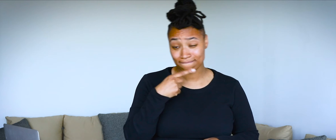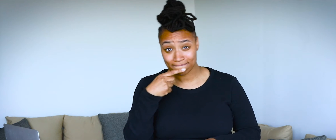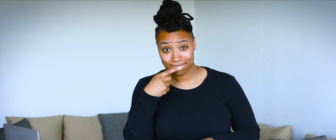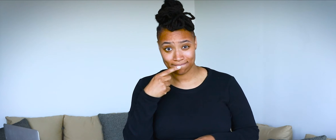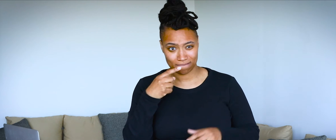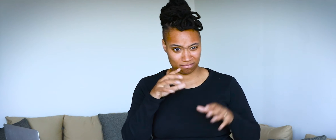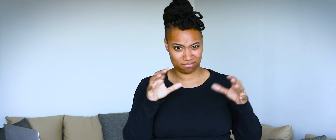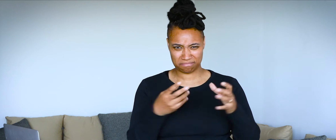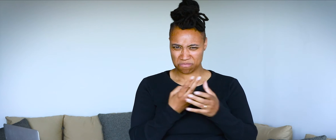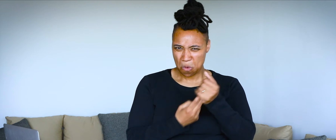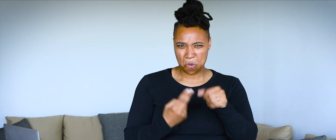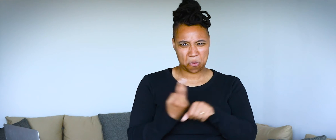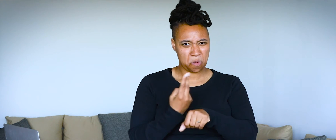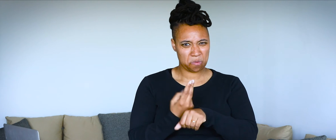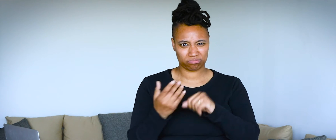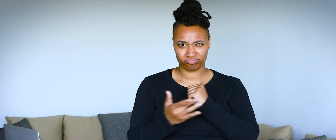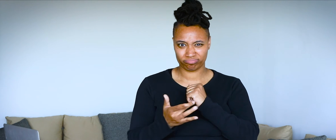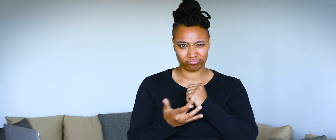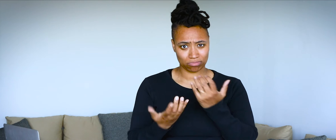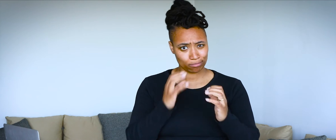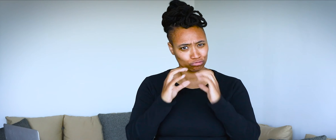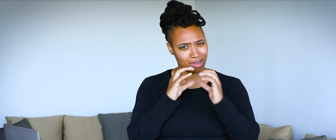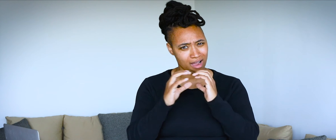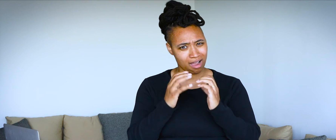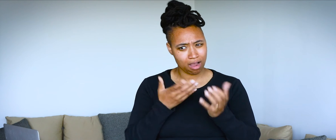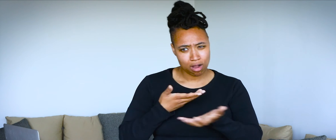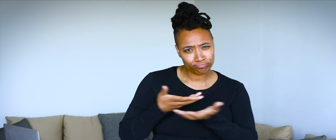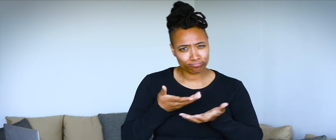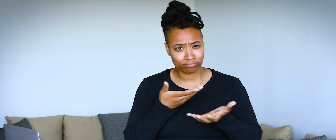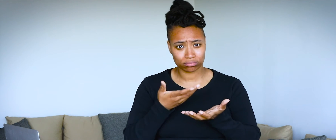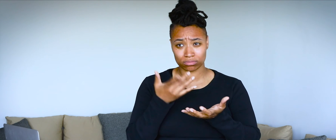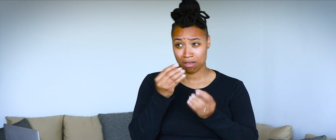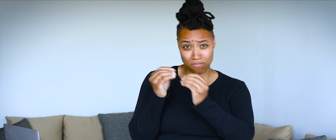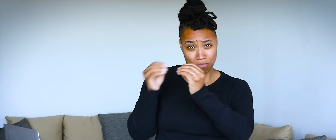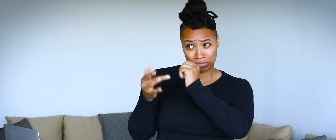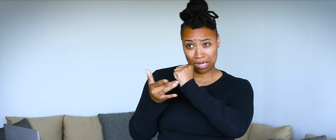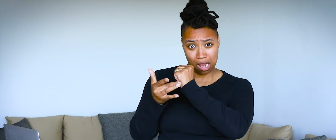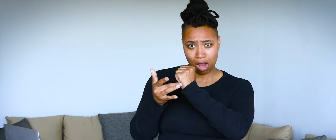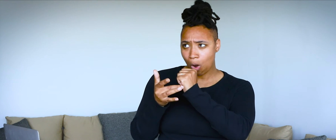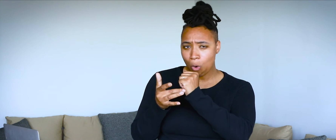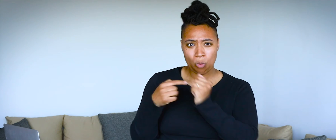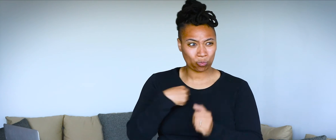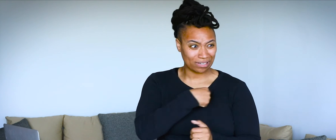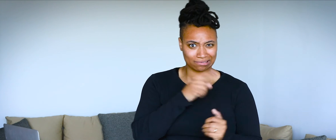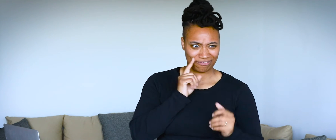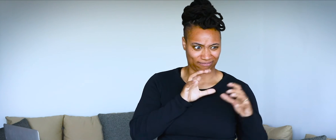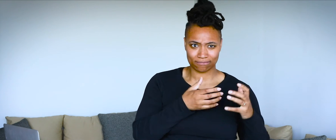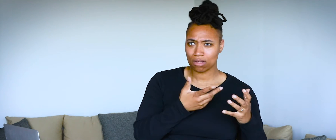Both deaf and hearing people use technology to communicate and interact with the world around them. The more prevalent technology has become, the more deaf people have been